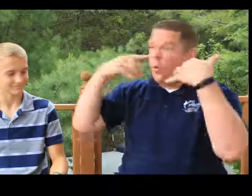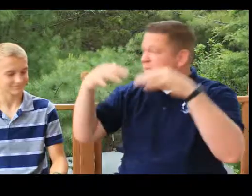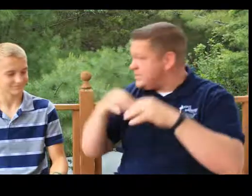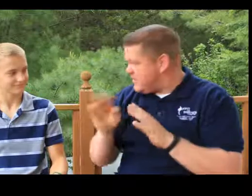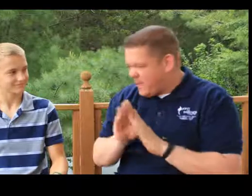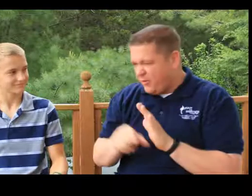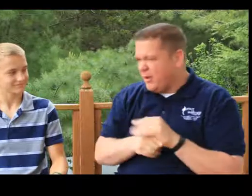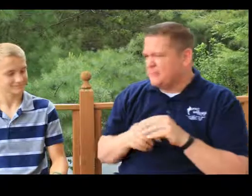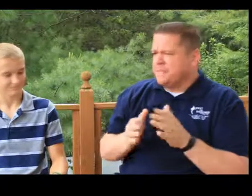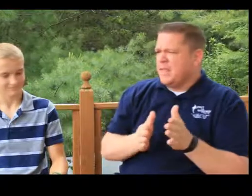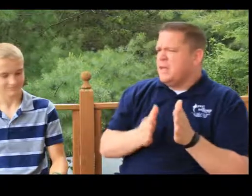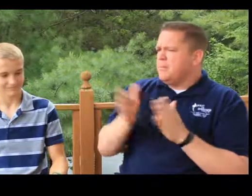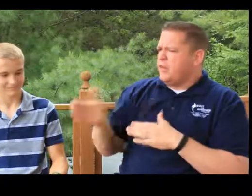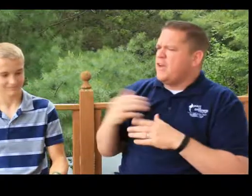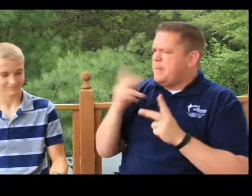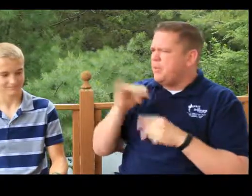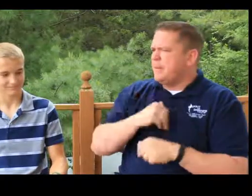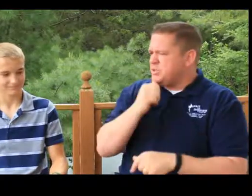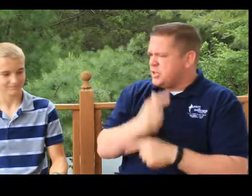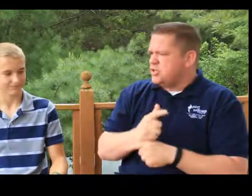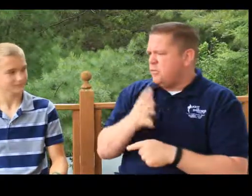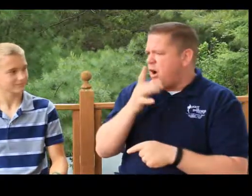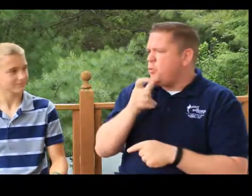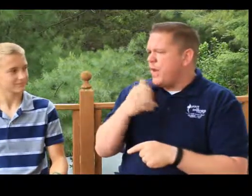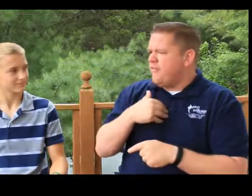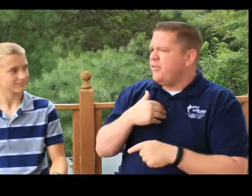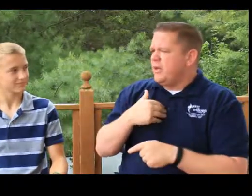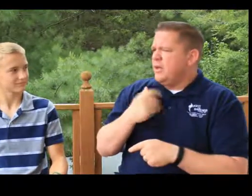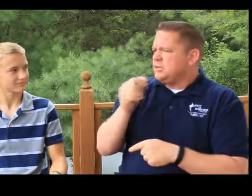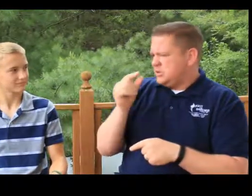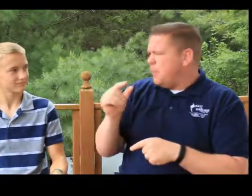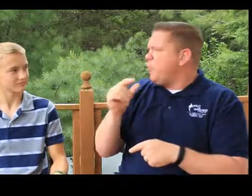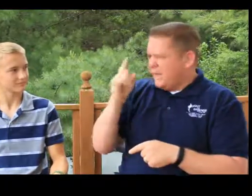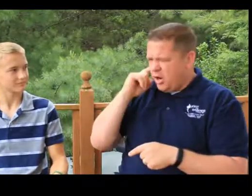noises in the background. But then you have people like my sister and mom who have somewhat hearing,